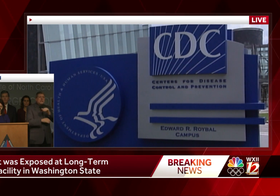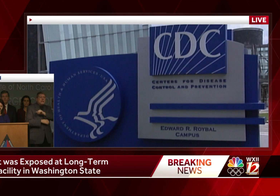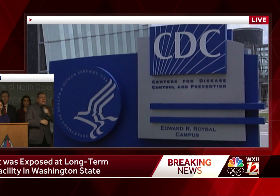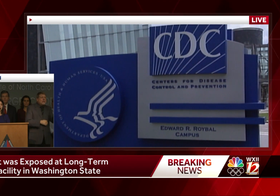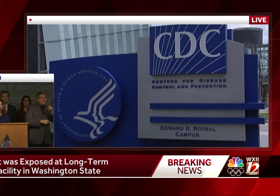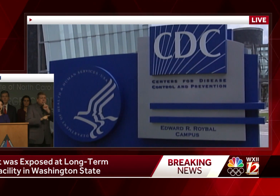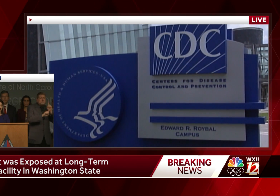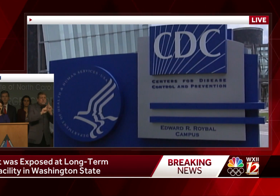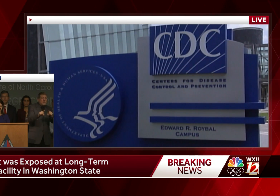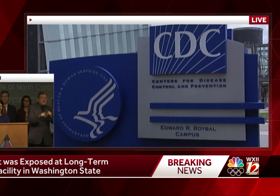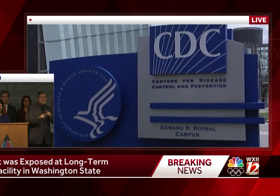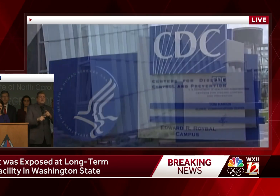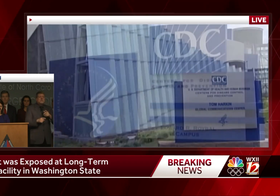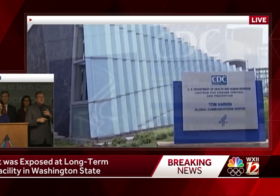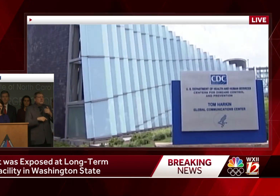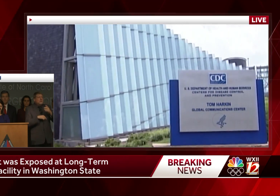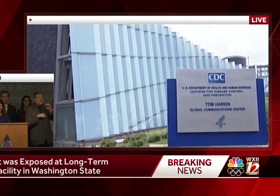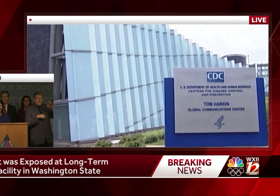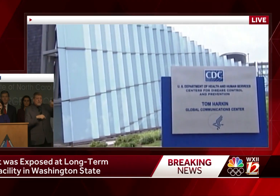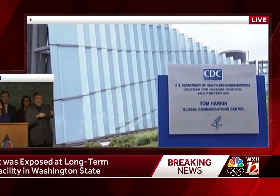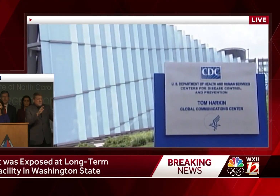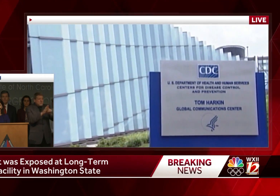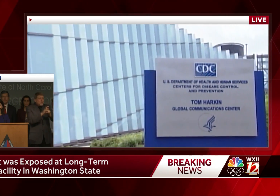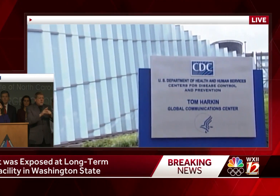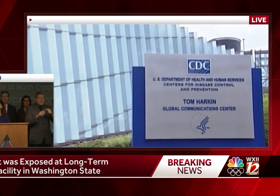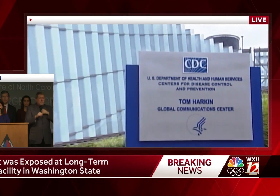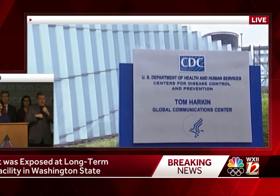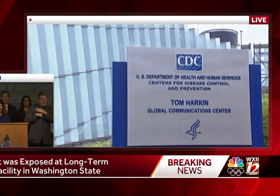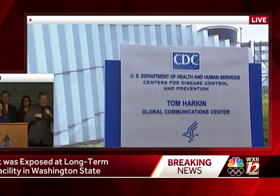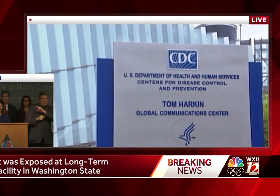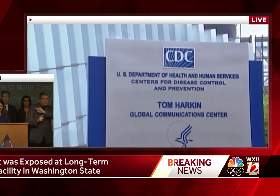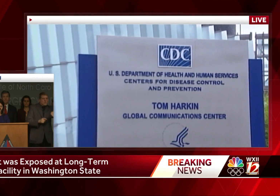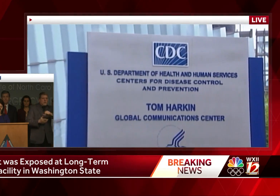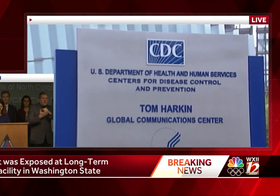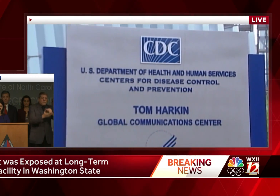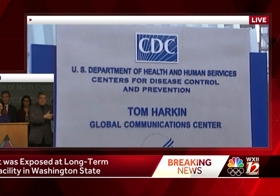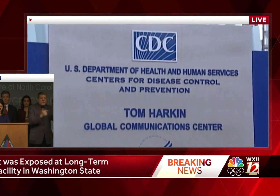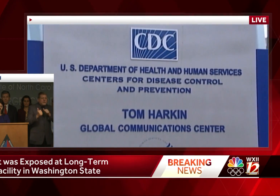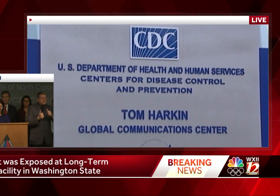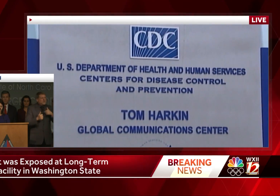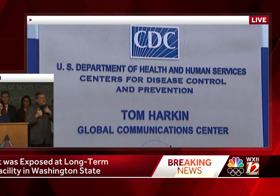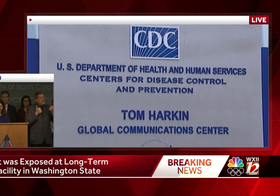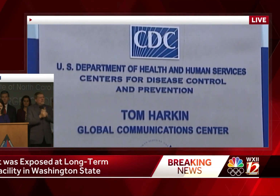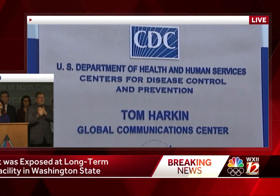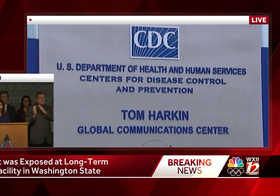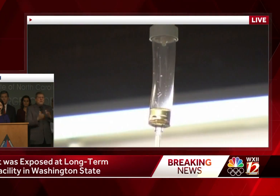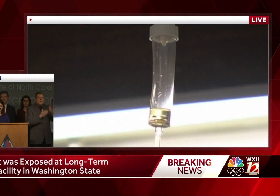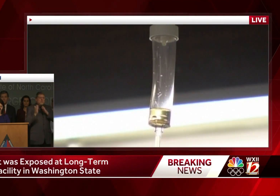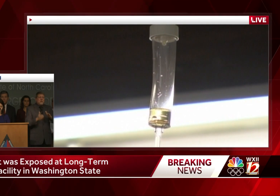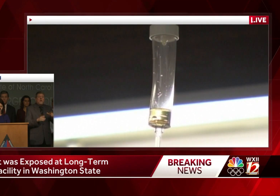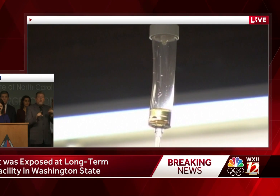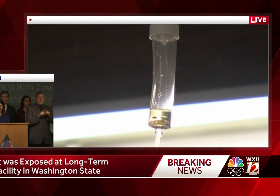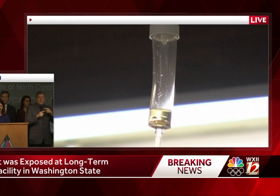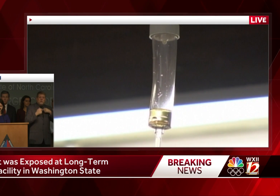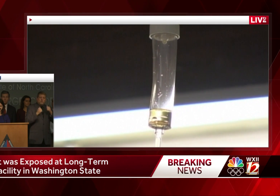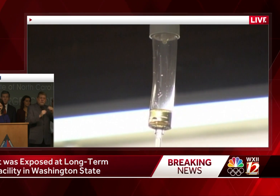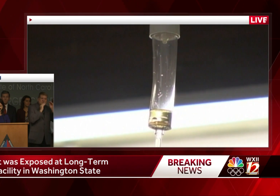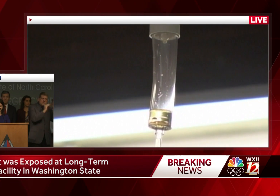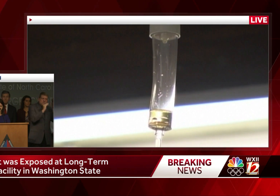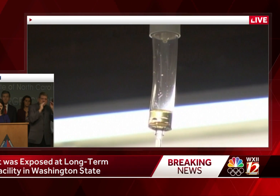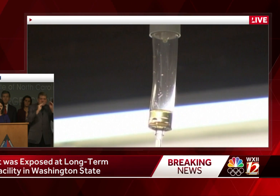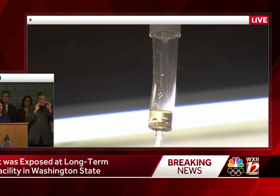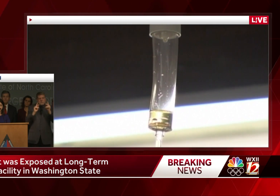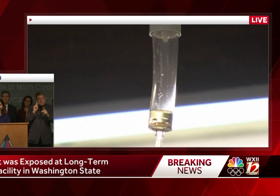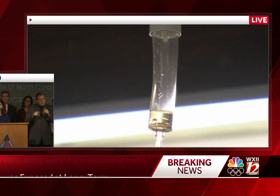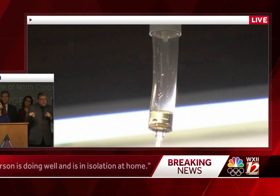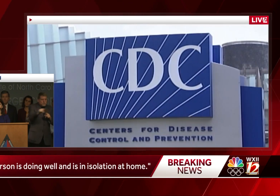regular calls and mobilizing resources. And as you know, we've been sharing guidance on how folks can think about proactively preparing for